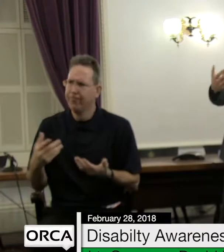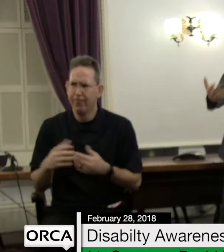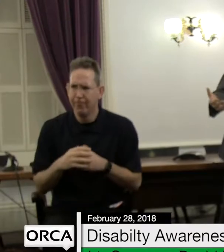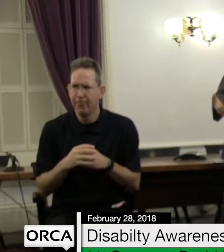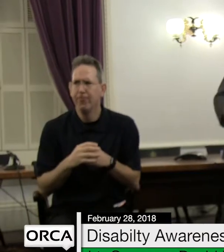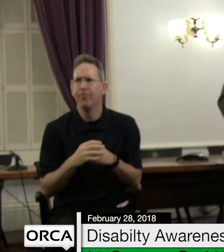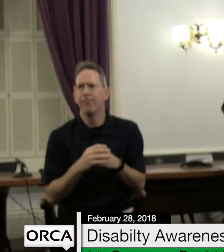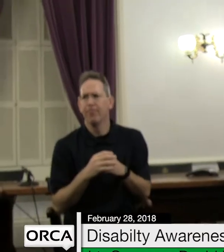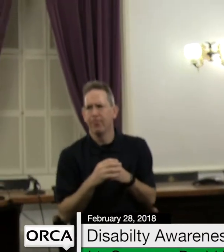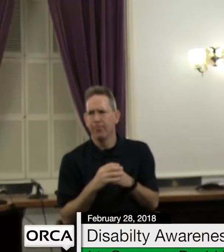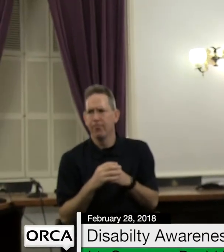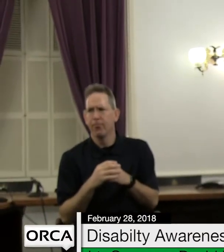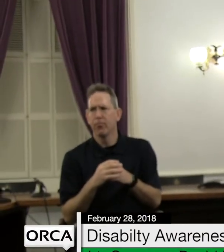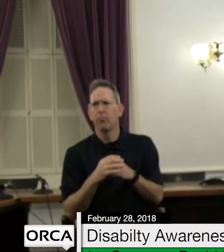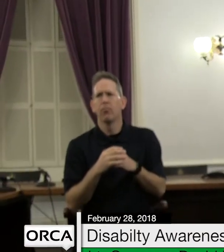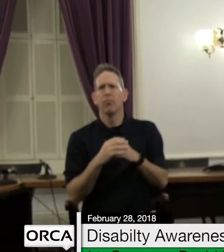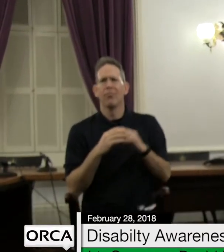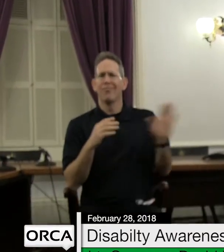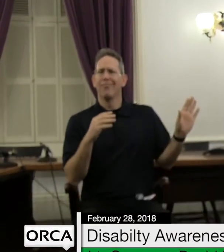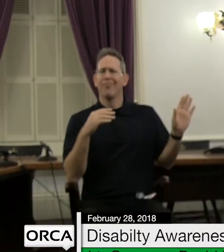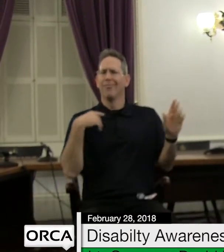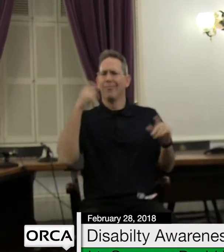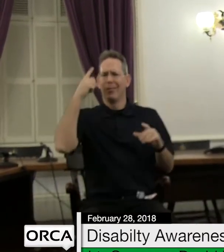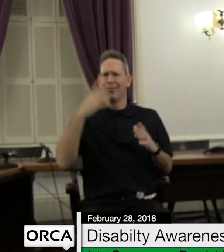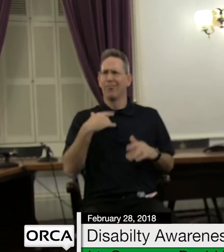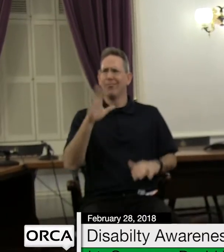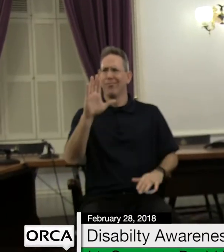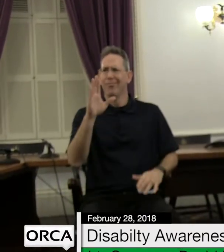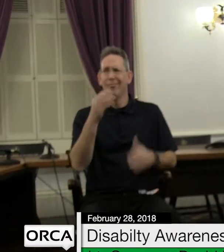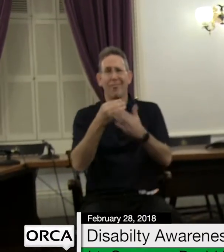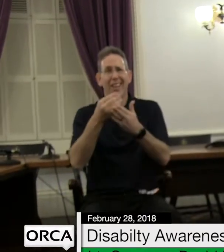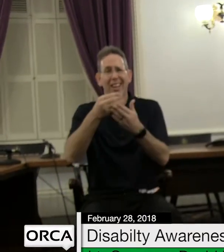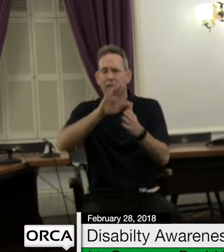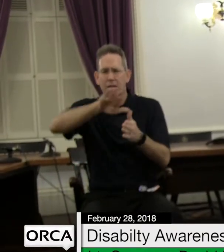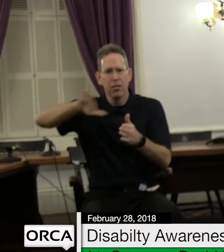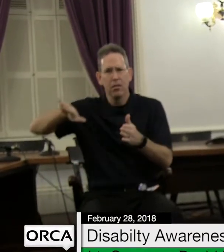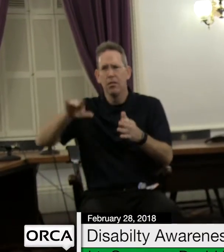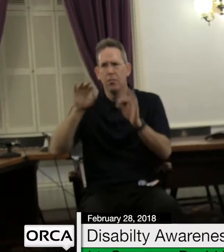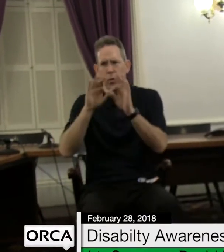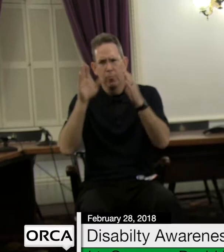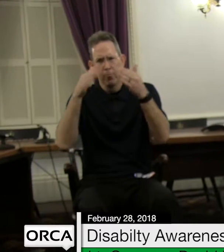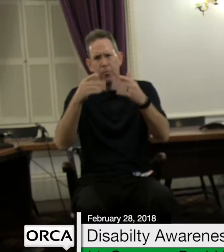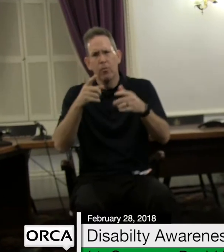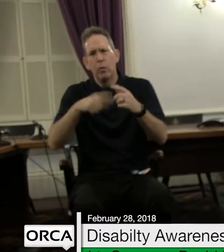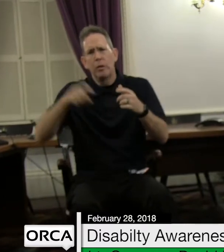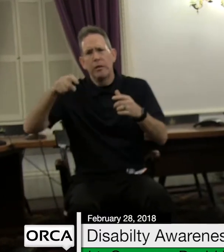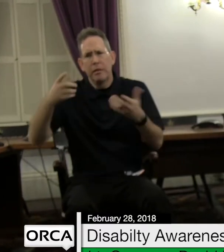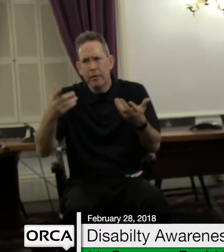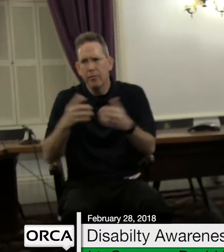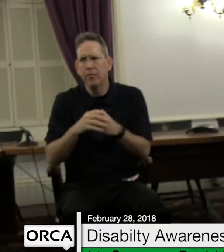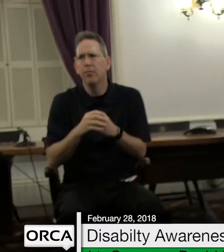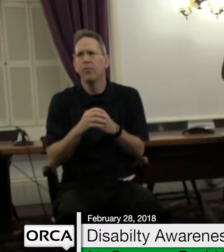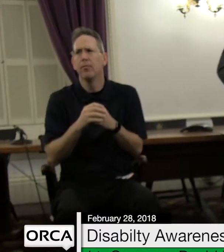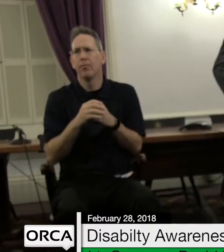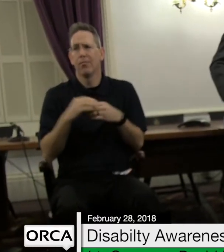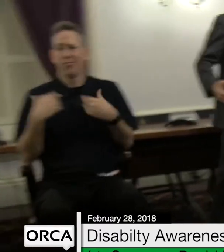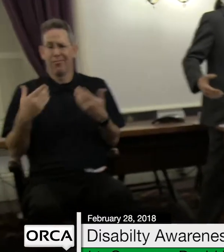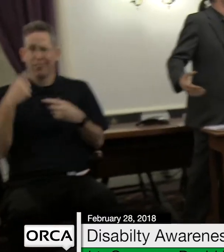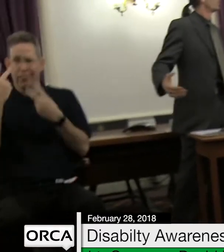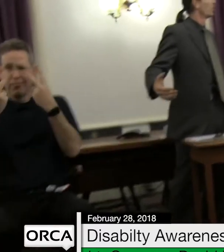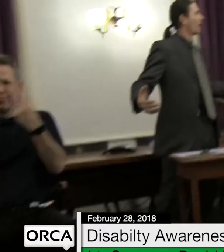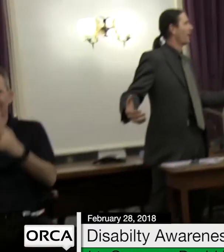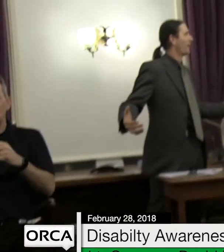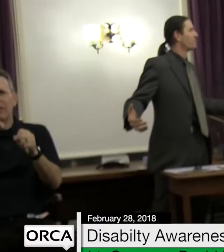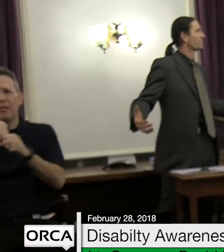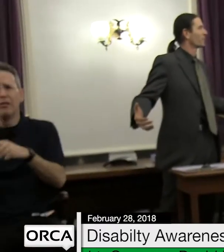is willing to speak out about that. But the work I've done over the 20 years that I've served has always been